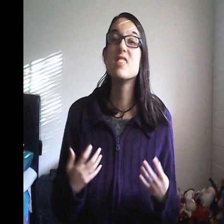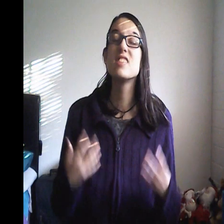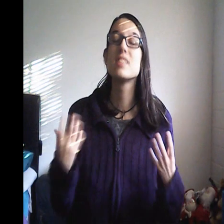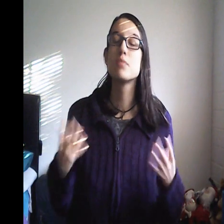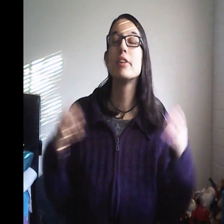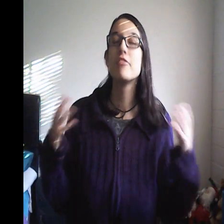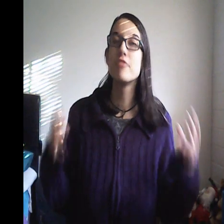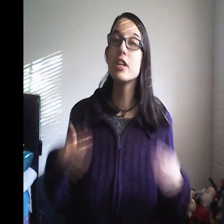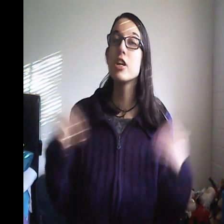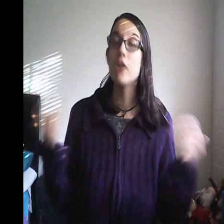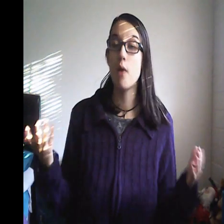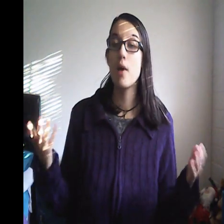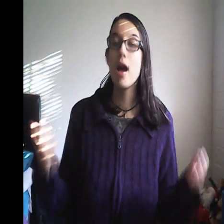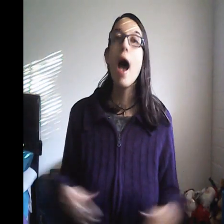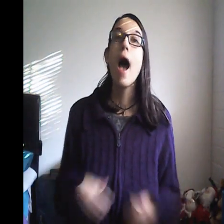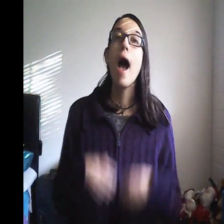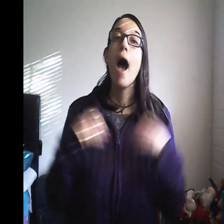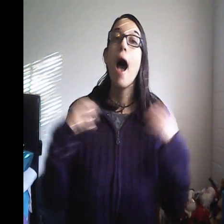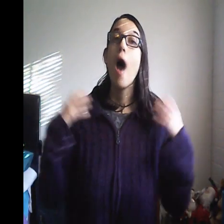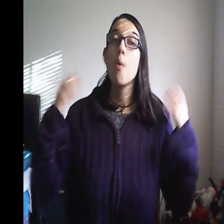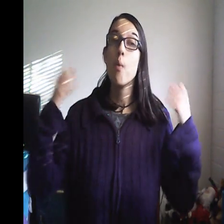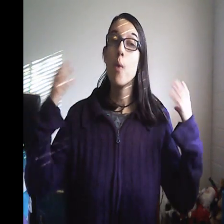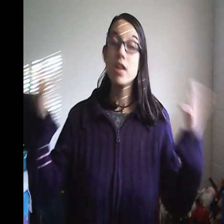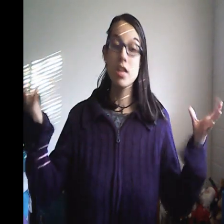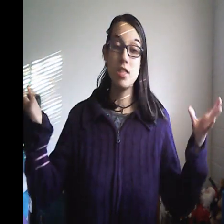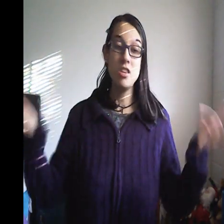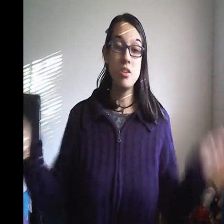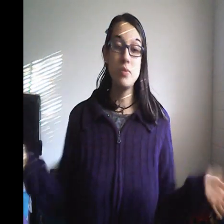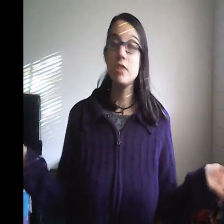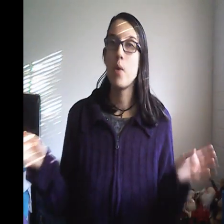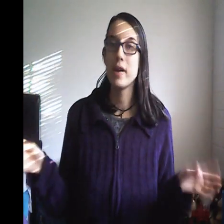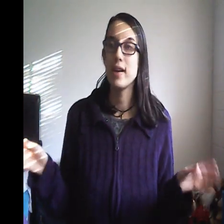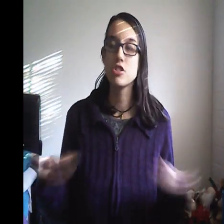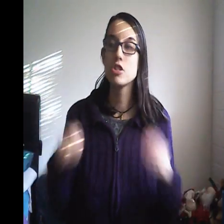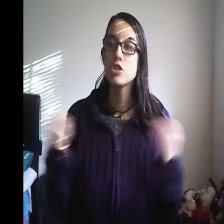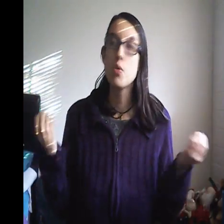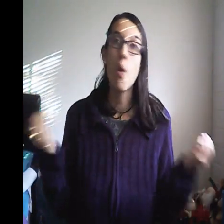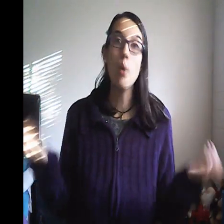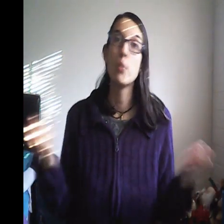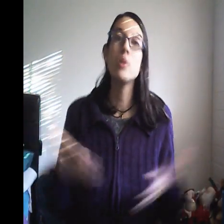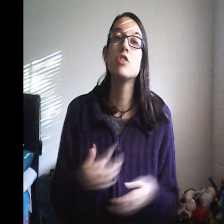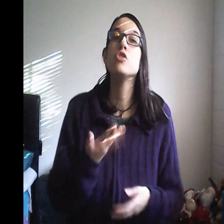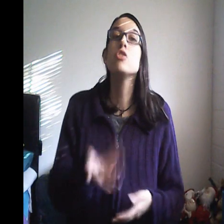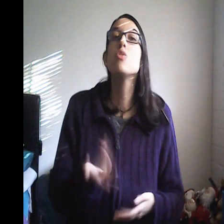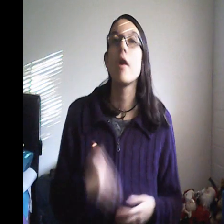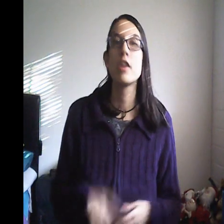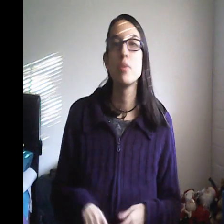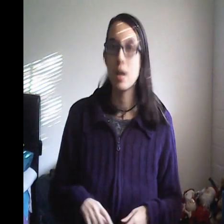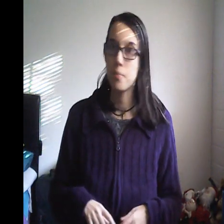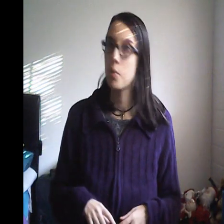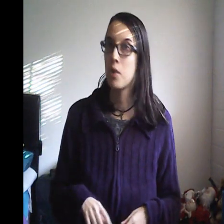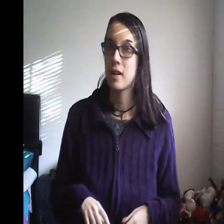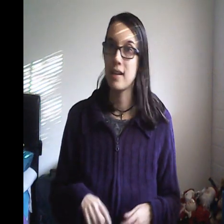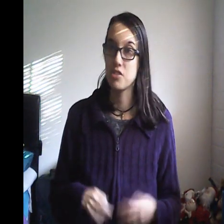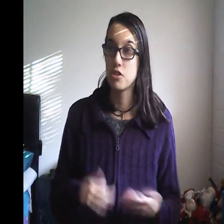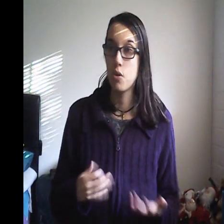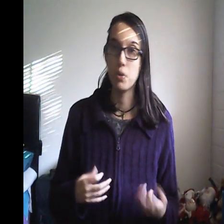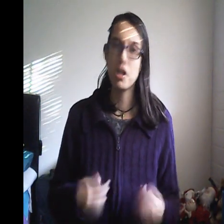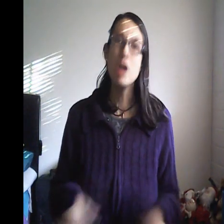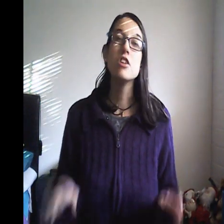simply figure out what you need your organizer to hold. What do you want your makeup organizer to hold? Do you